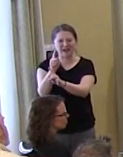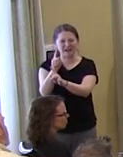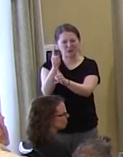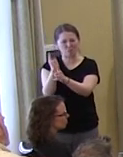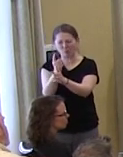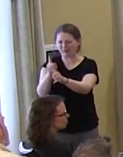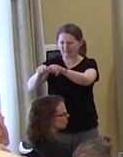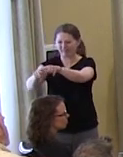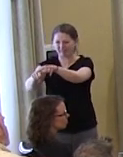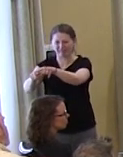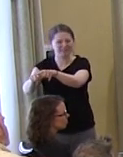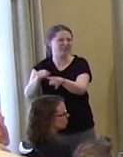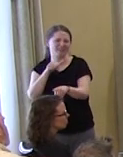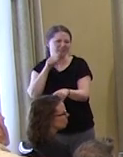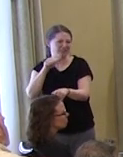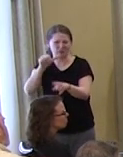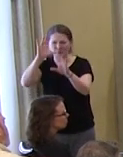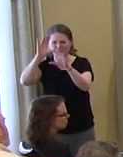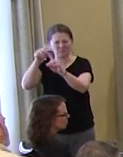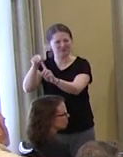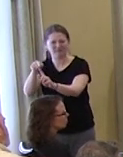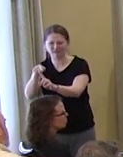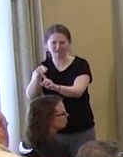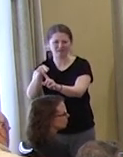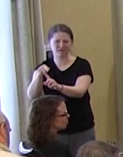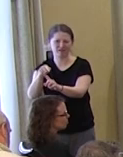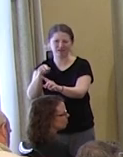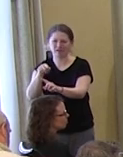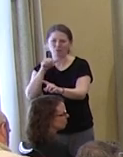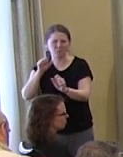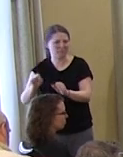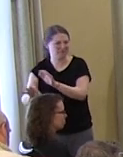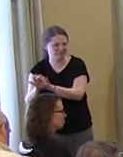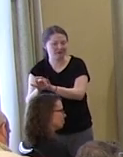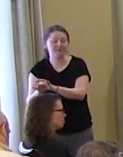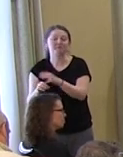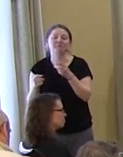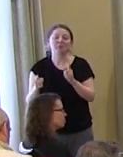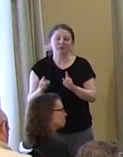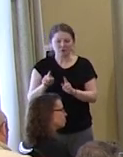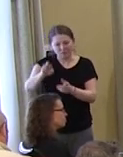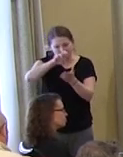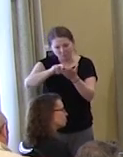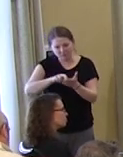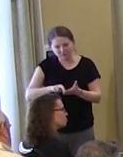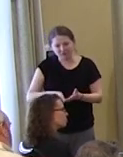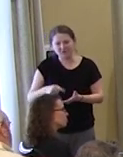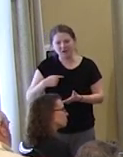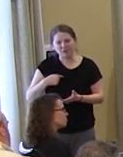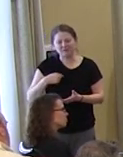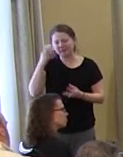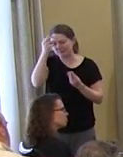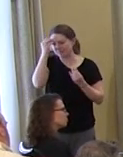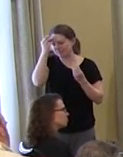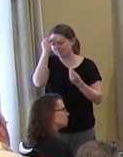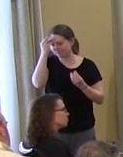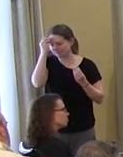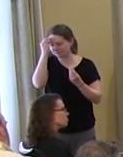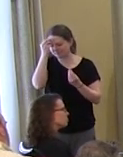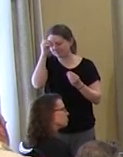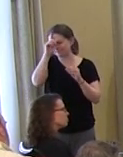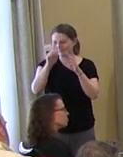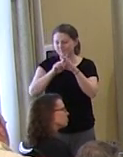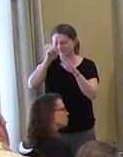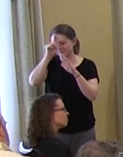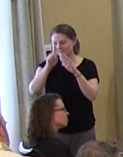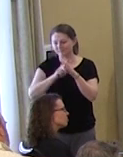all of our hopes. And so enter the research that Sarah has done and my thoughts about that saying what kept ringing in my